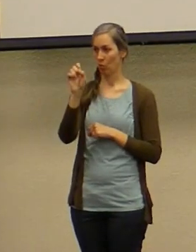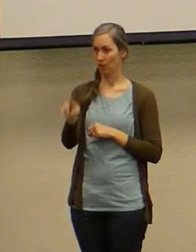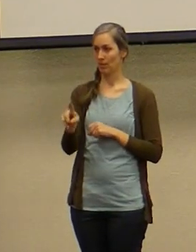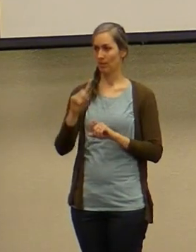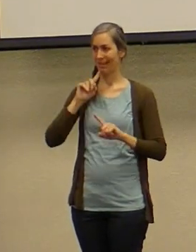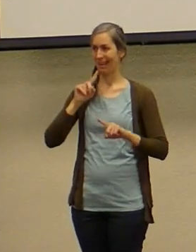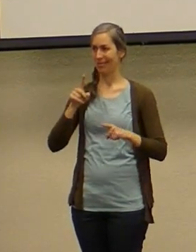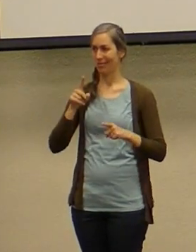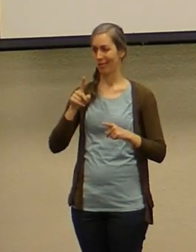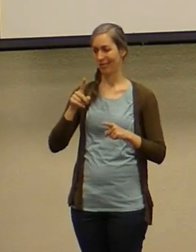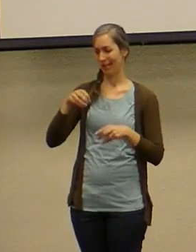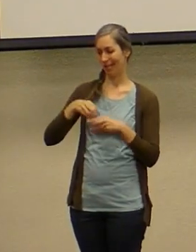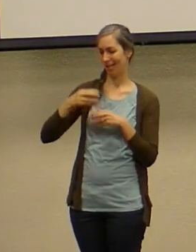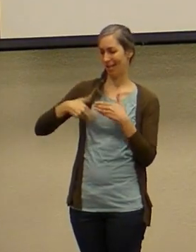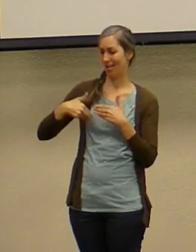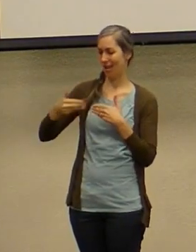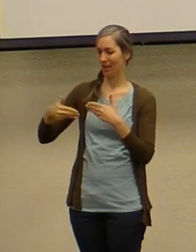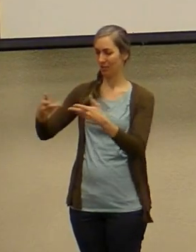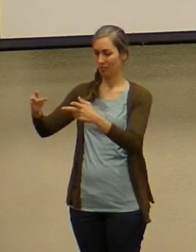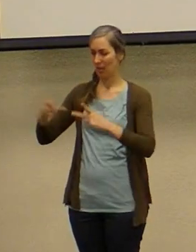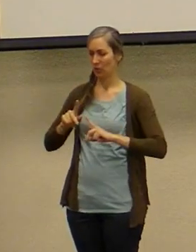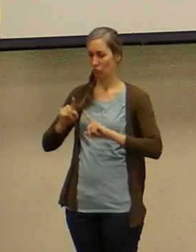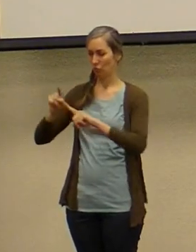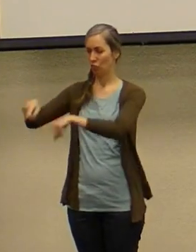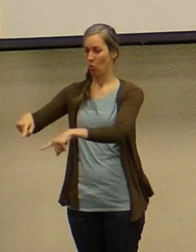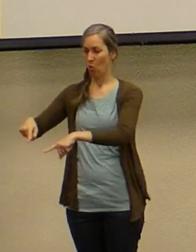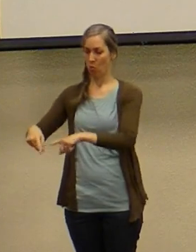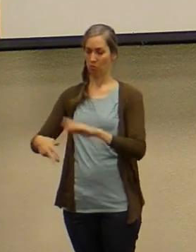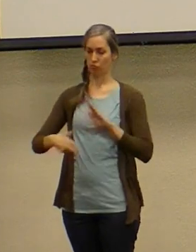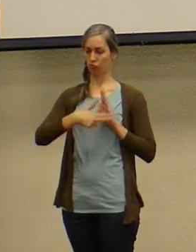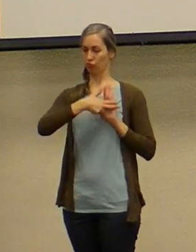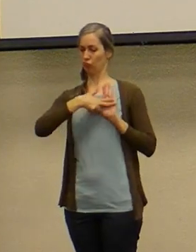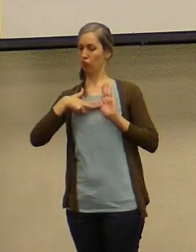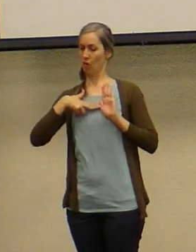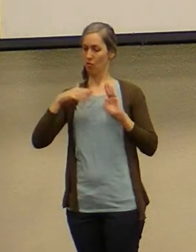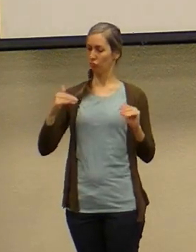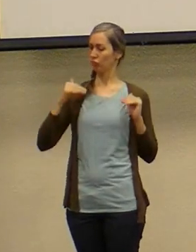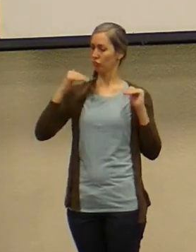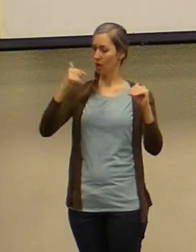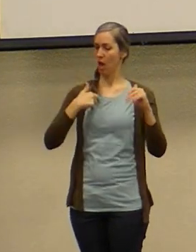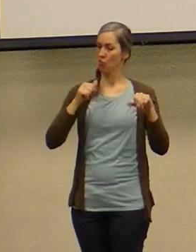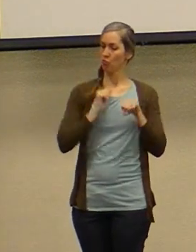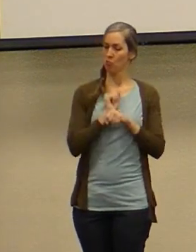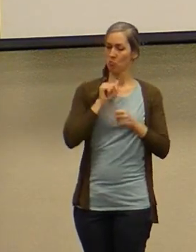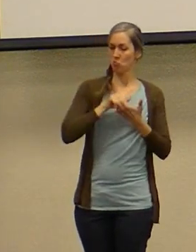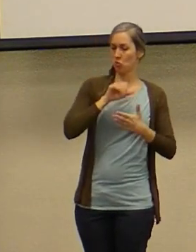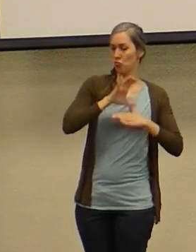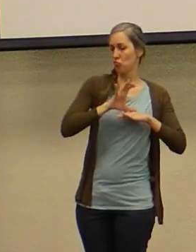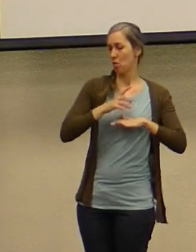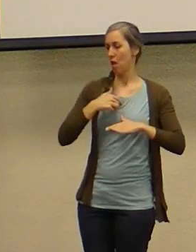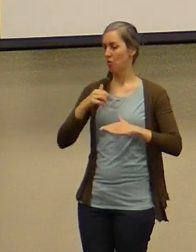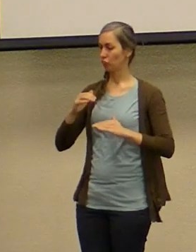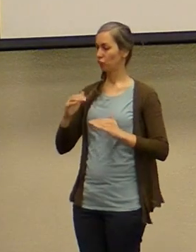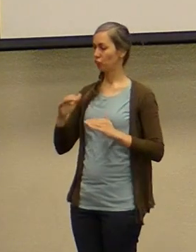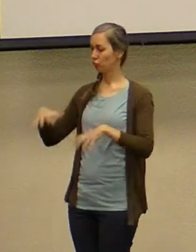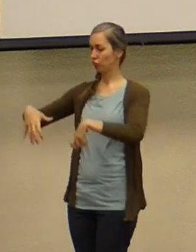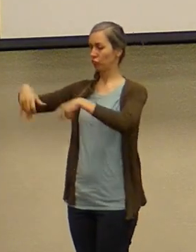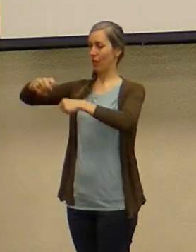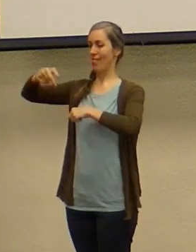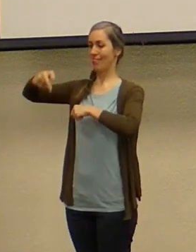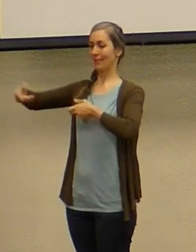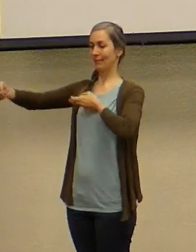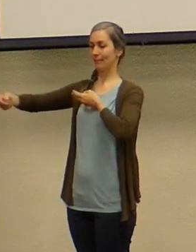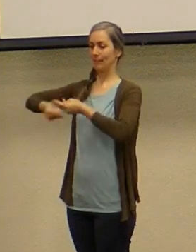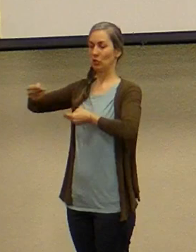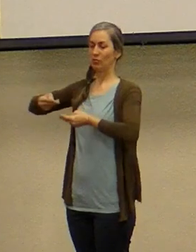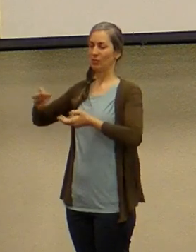where you go your titles your advancement I work for this church I'm able to step up into this ministry see and it's